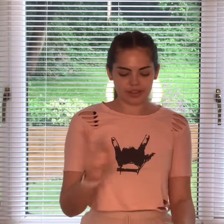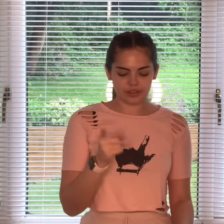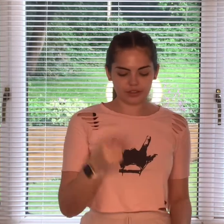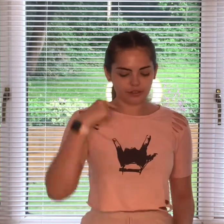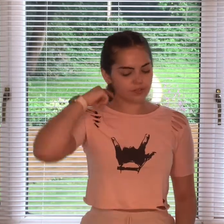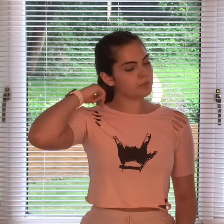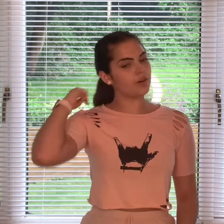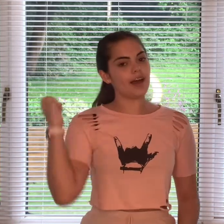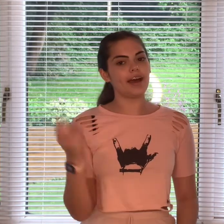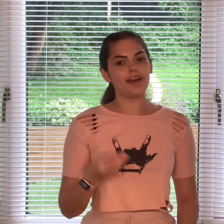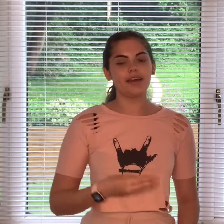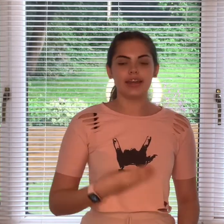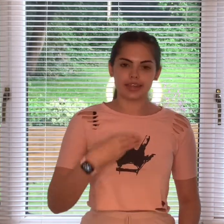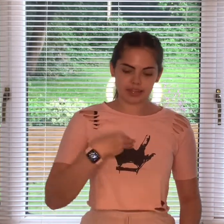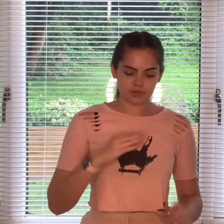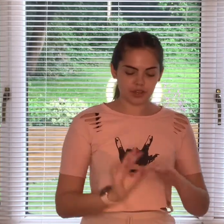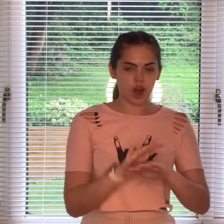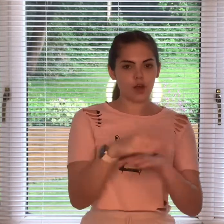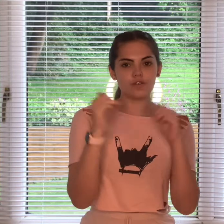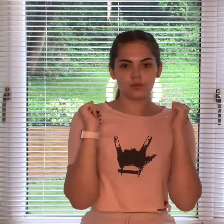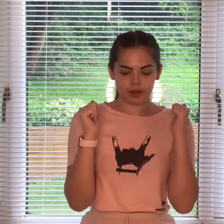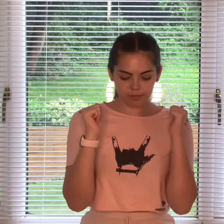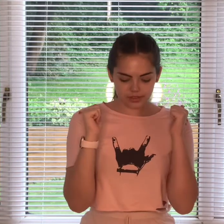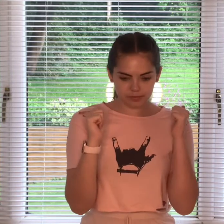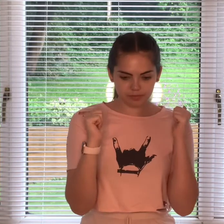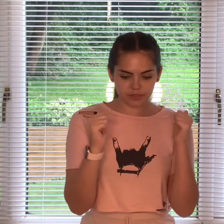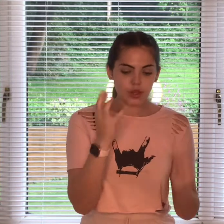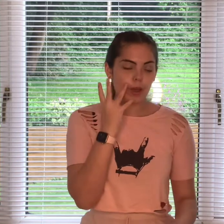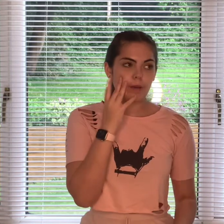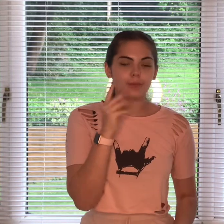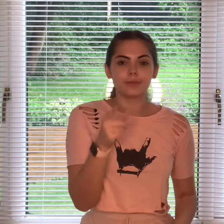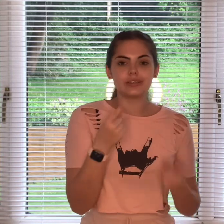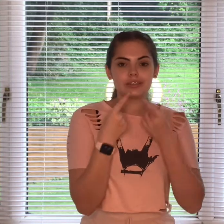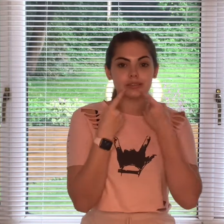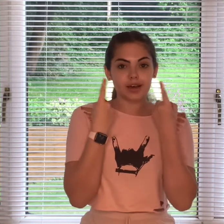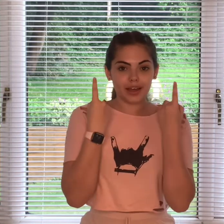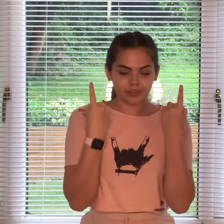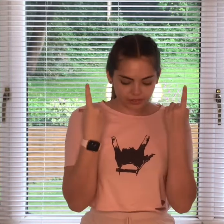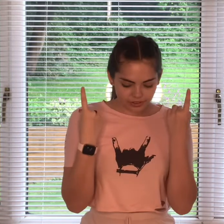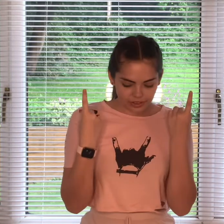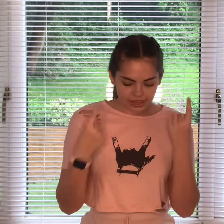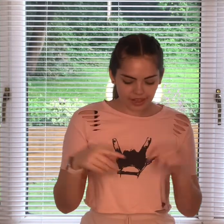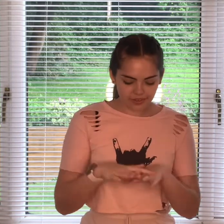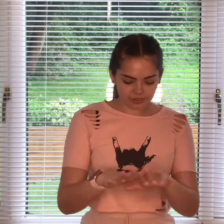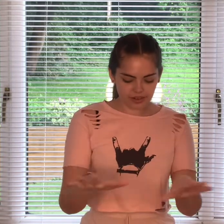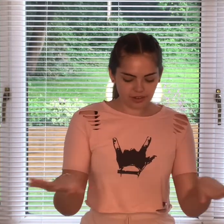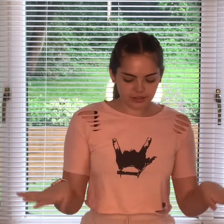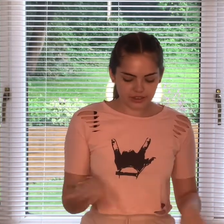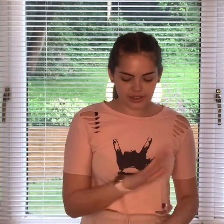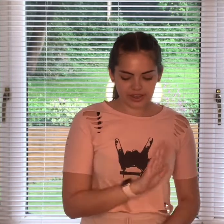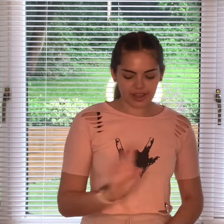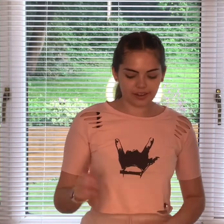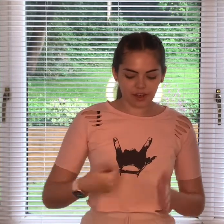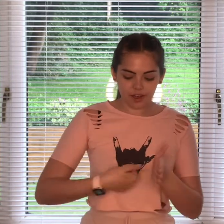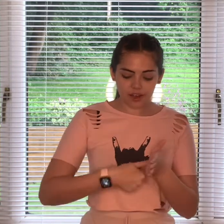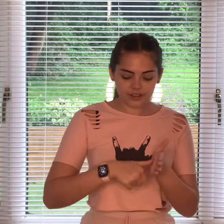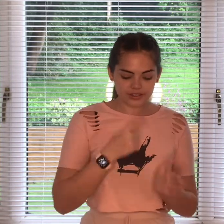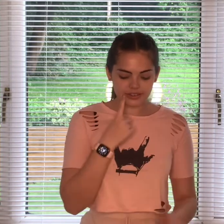that you flip your hair gets me overwhelmed but when you smile at the ground it ain't hard to